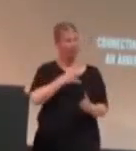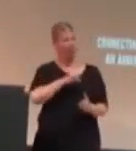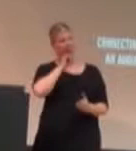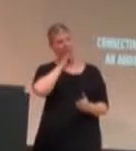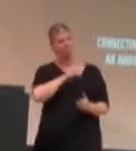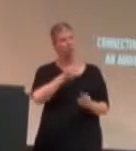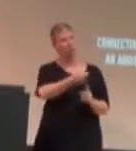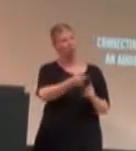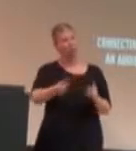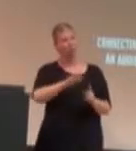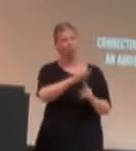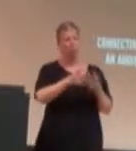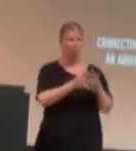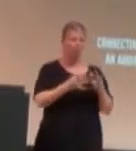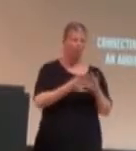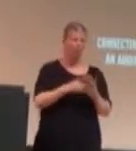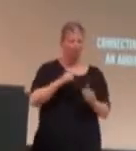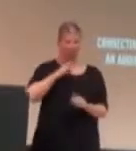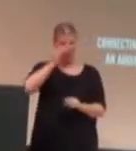Tumblr works either, honestly.